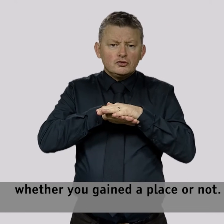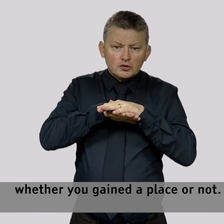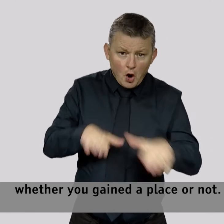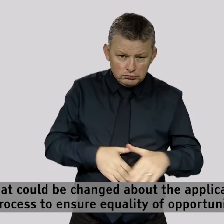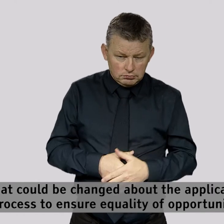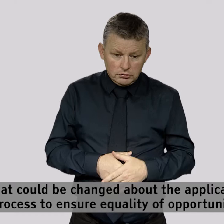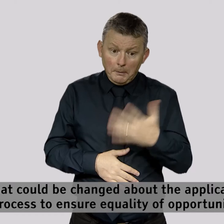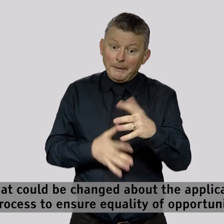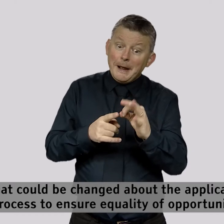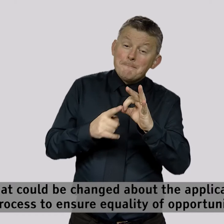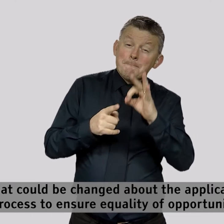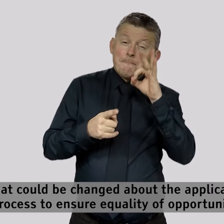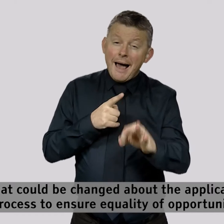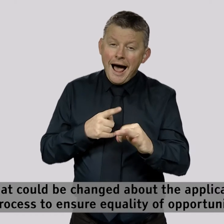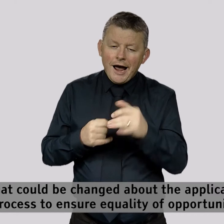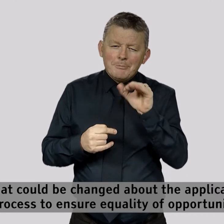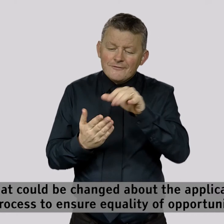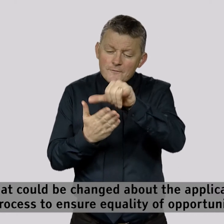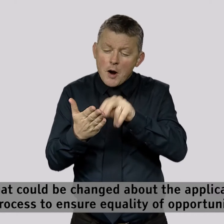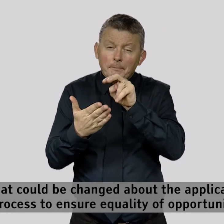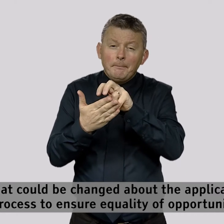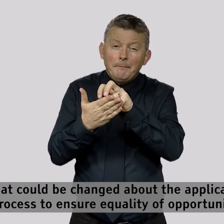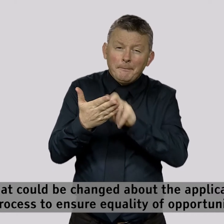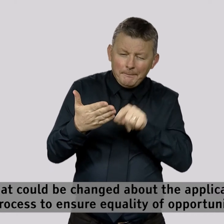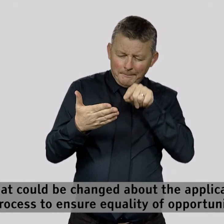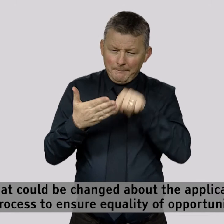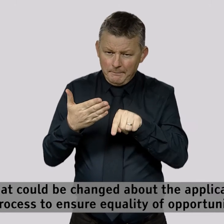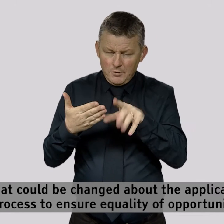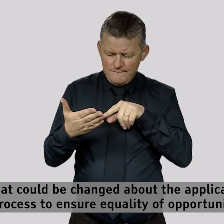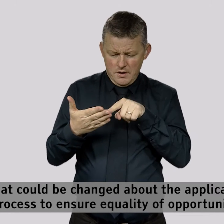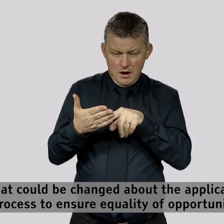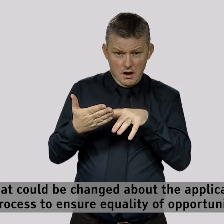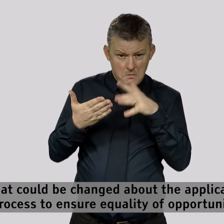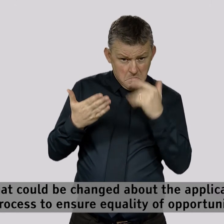What could be changed about the application process to ensure equality of opportunity?